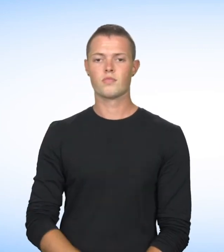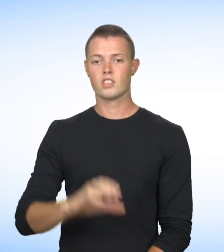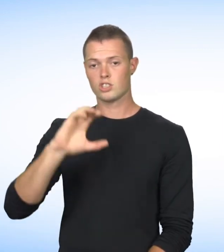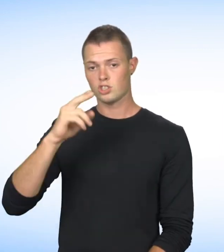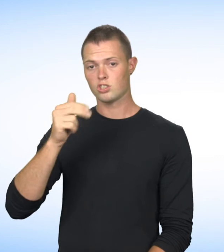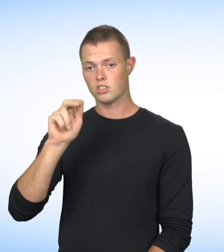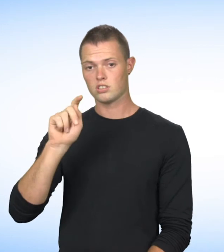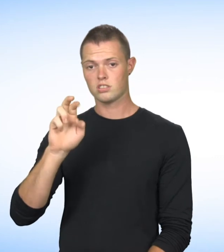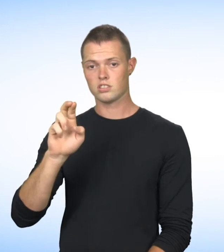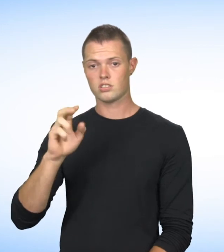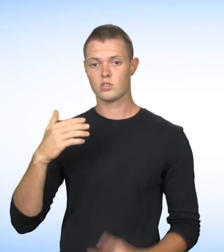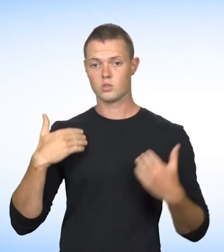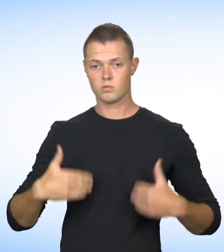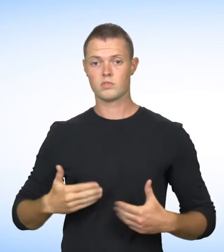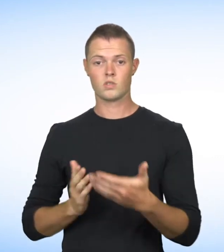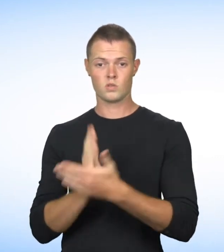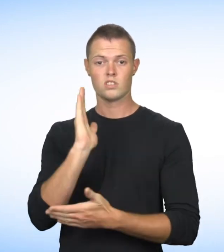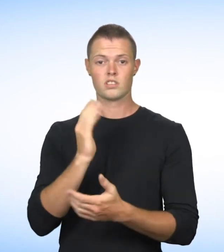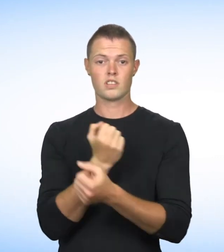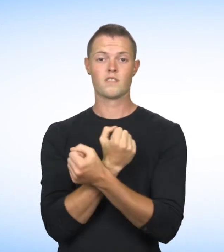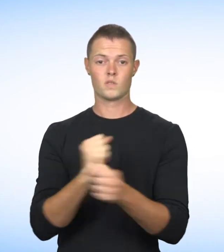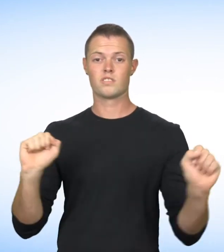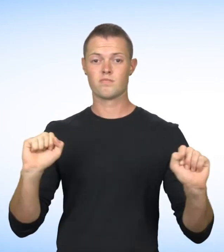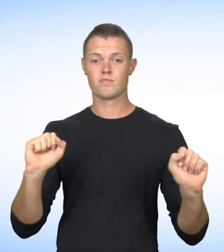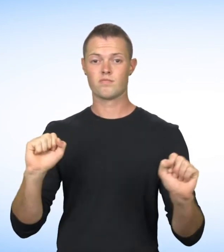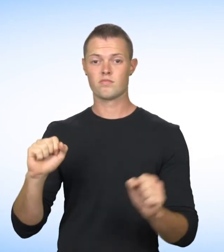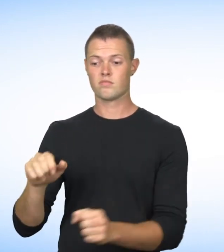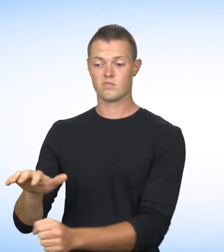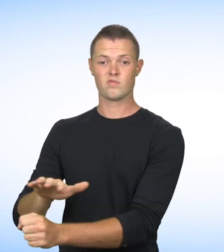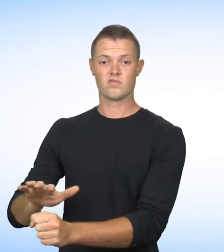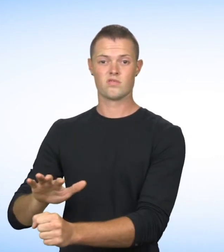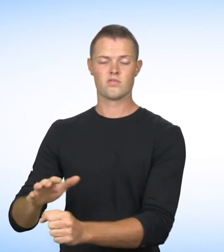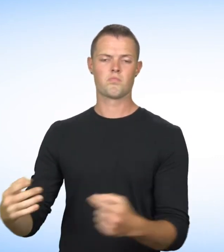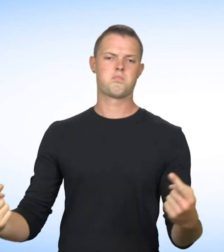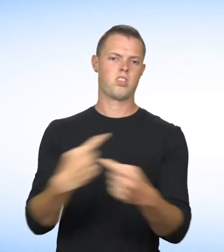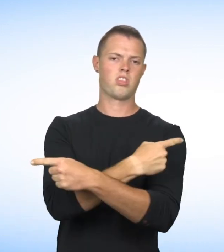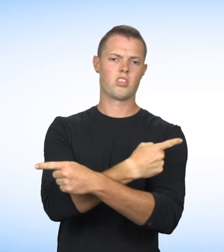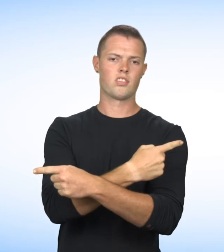These situations are contrary to the Charter of Human Rights and Freedoms.